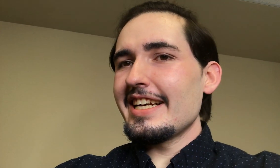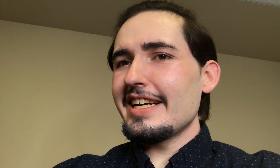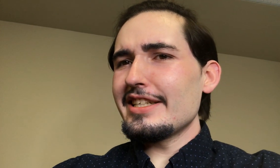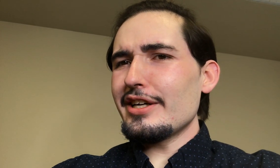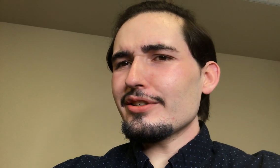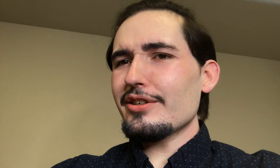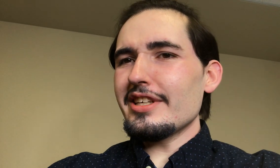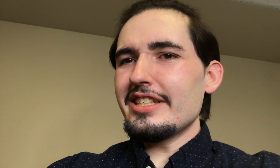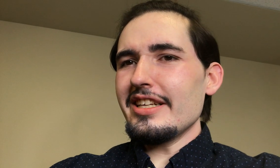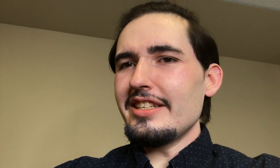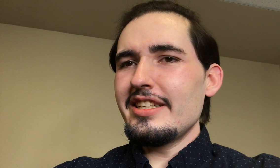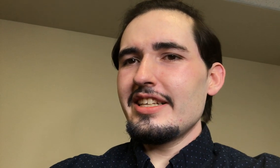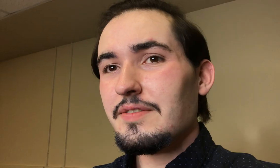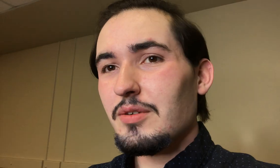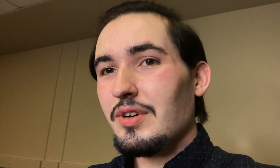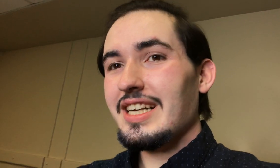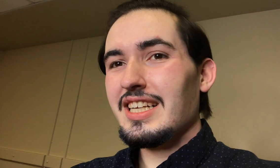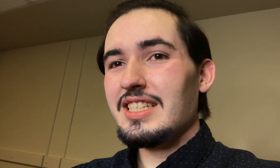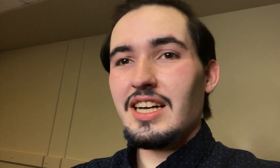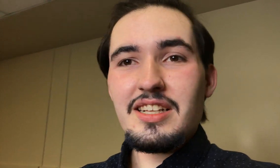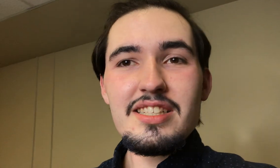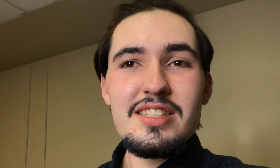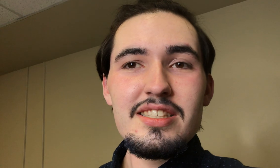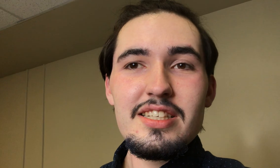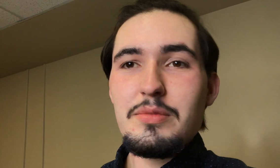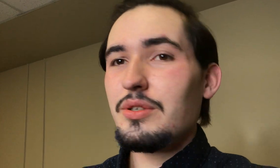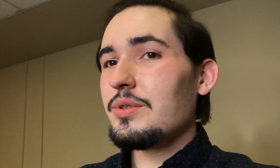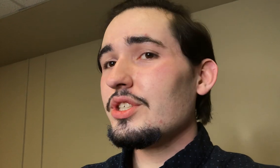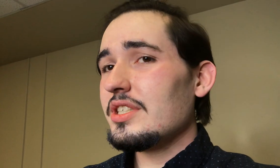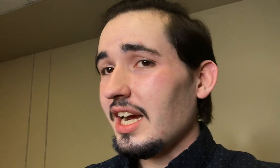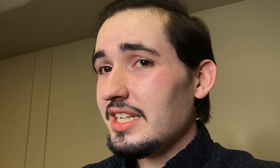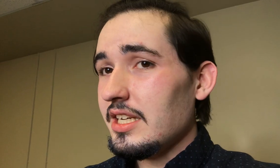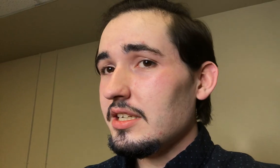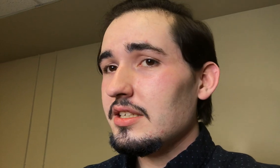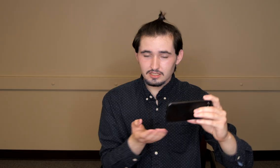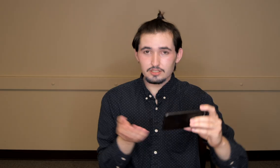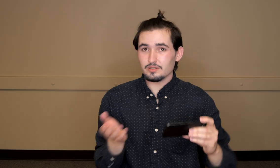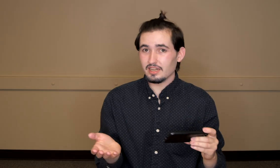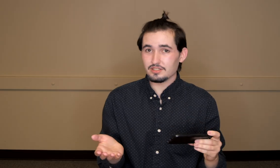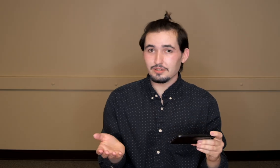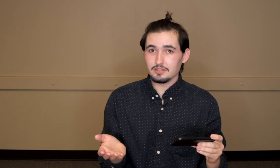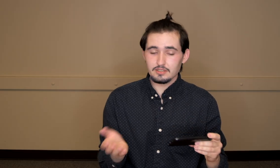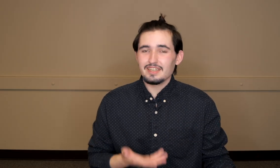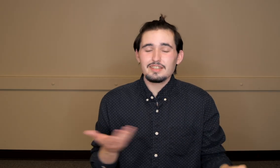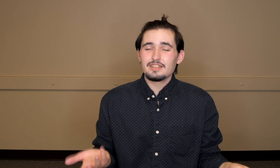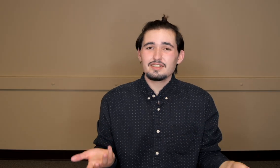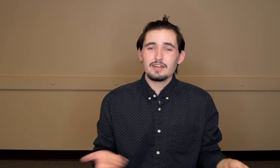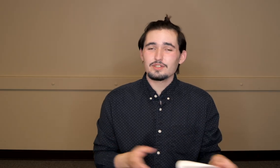No surely it did. From what I can tell it doesn't seem too shiny so that's good. It does have a